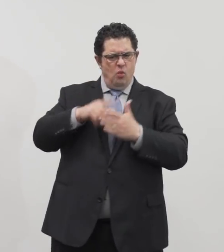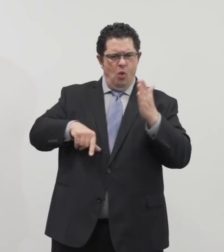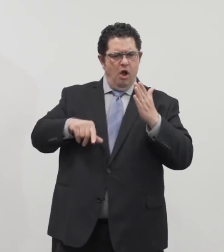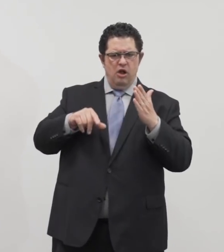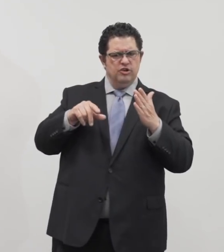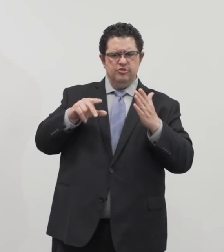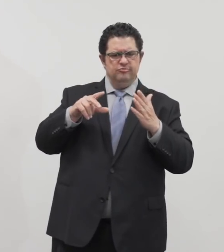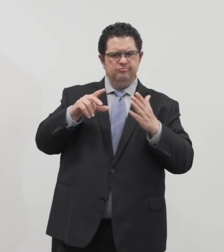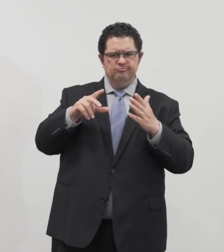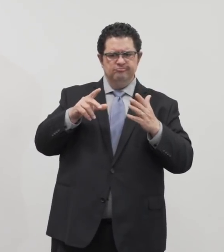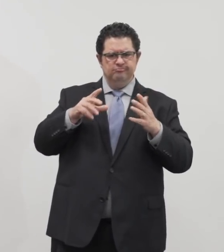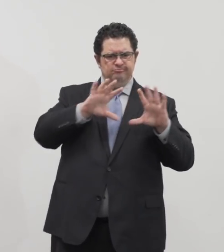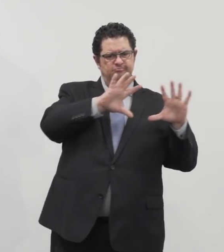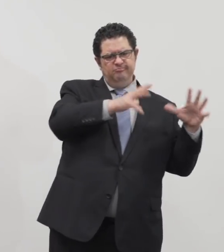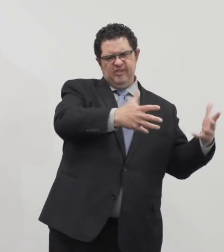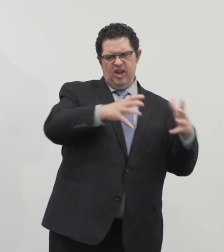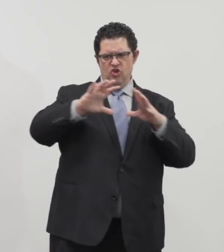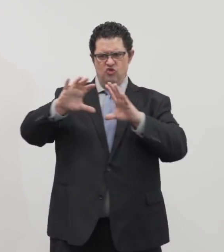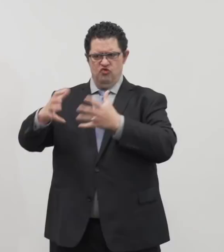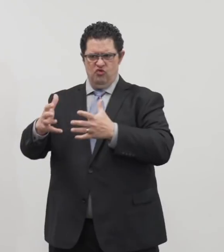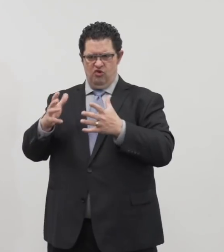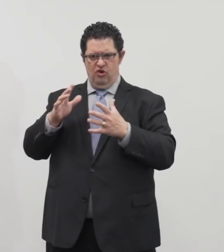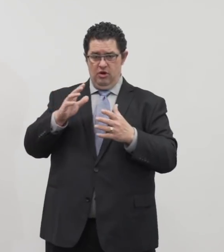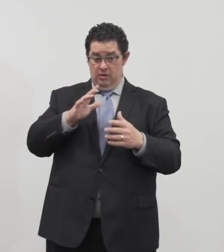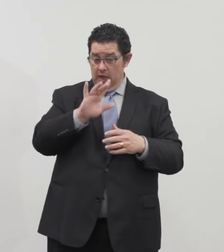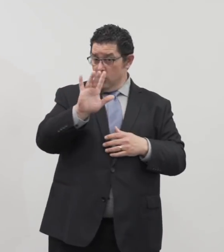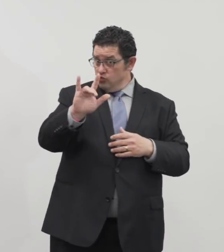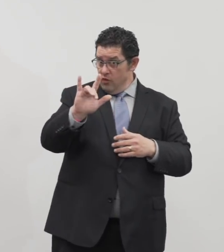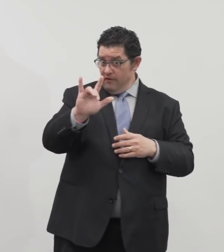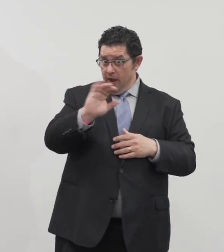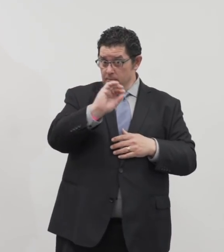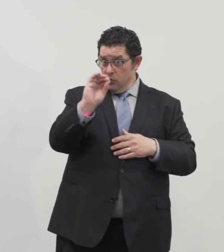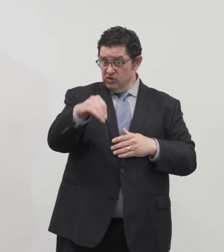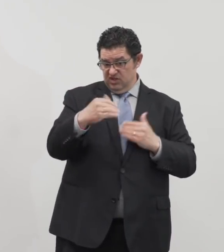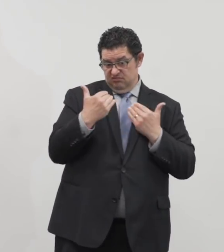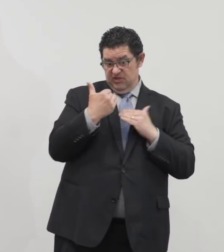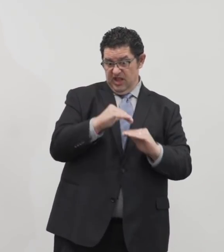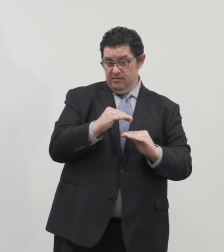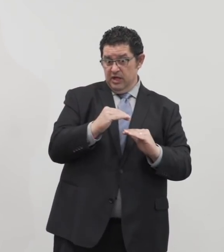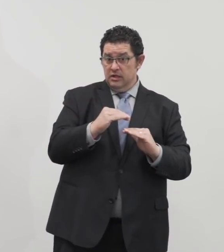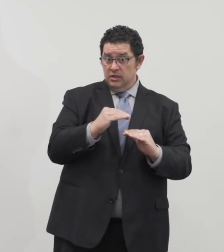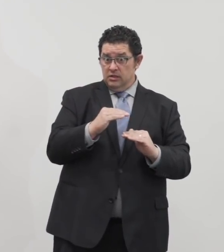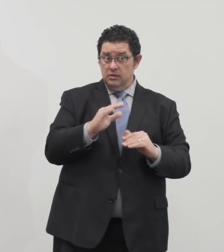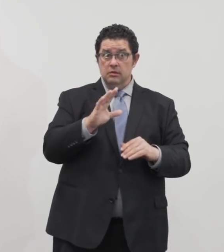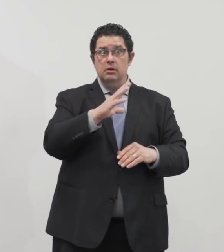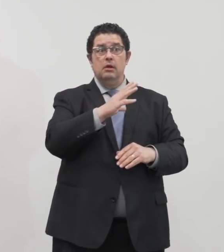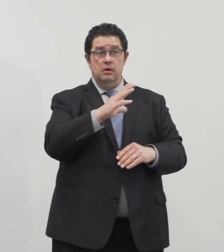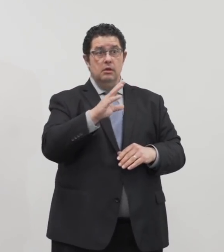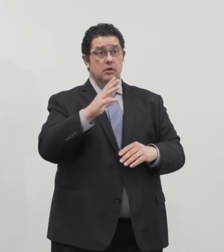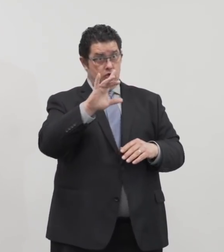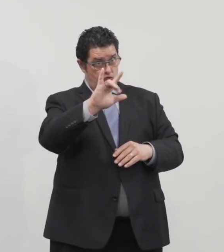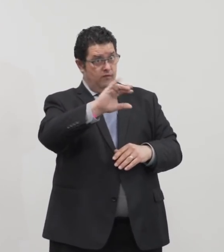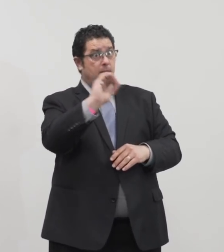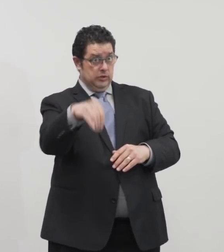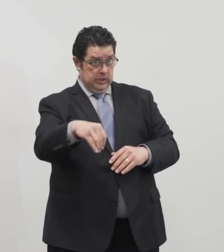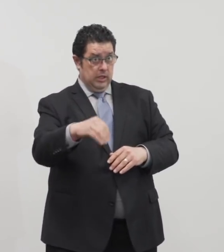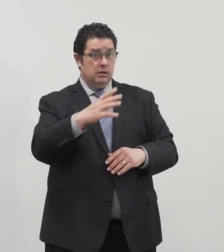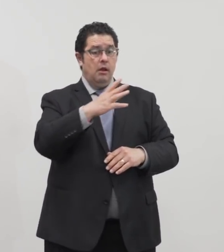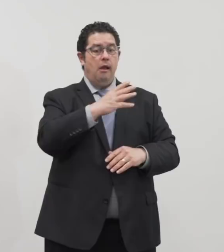fall under? Is that the 25%? 25% barriers. Barriers when